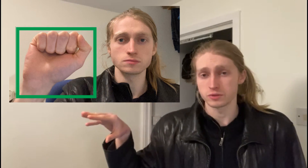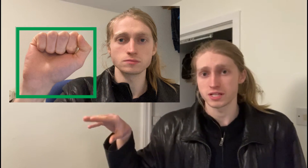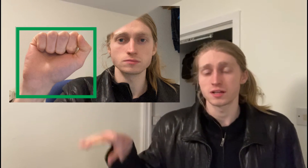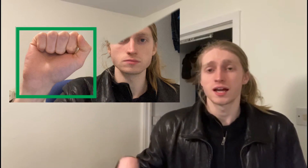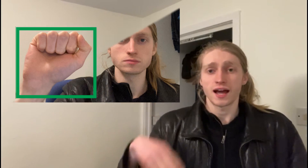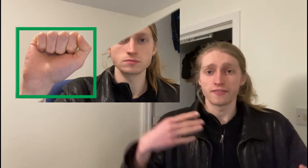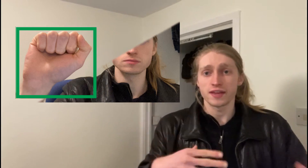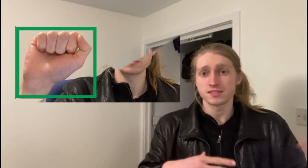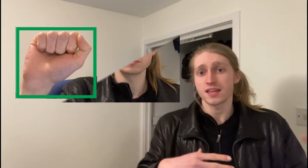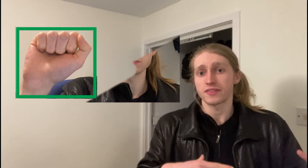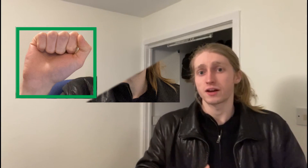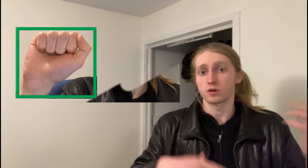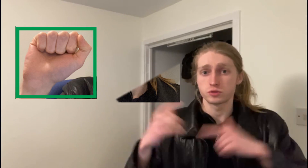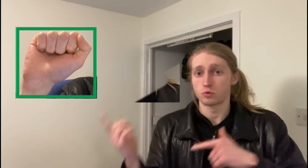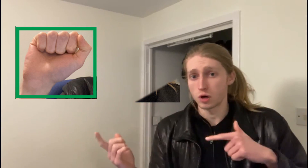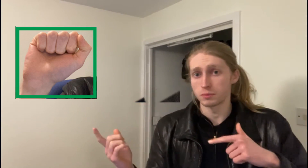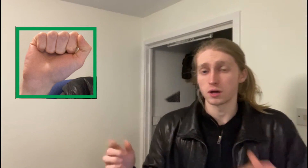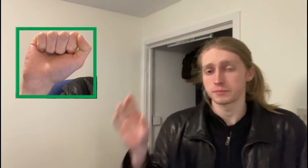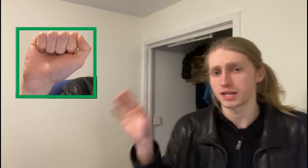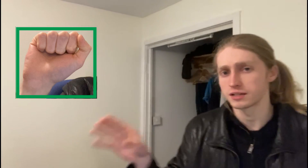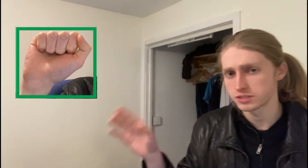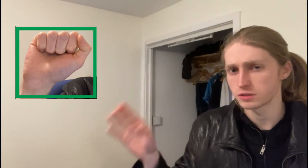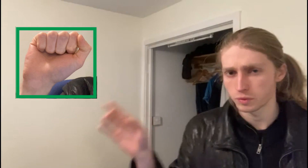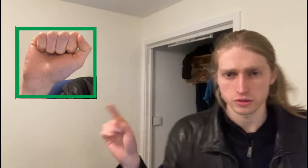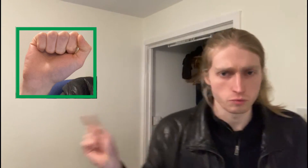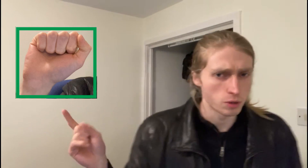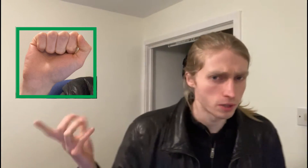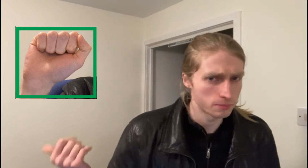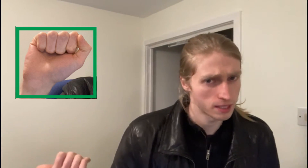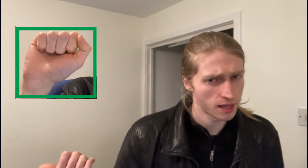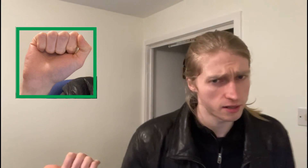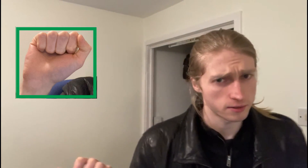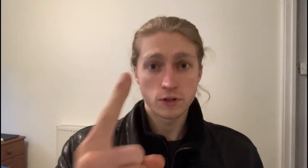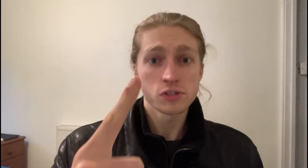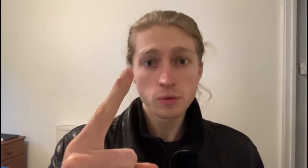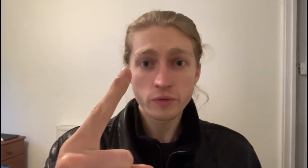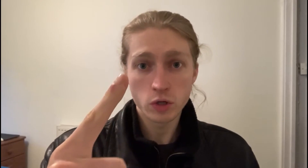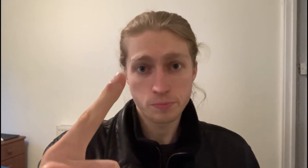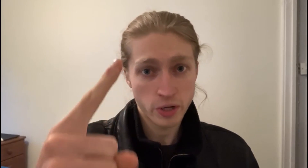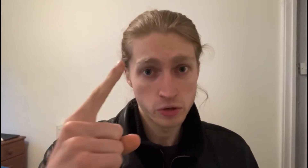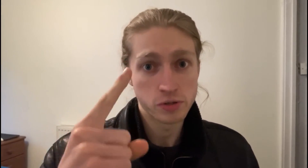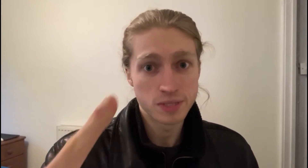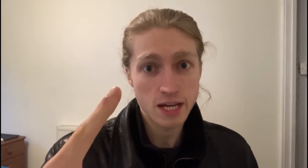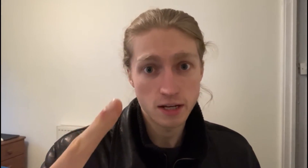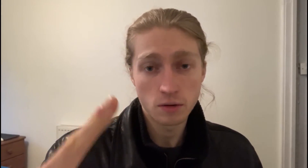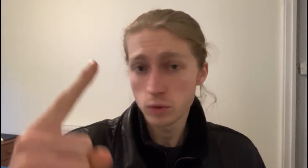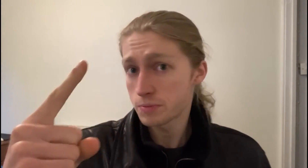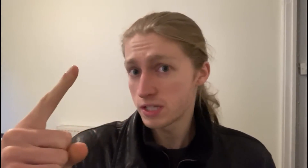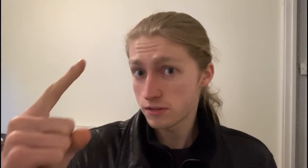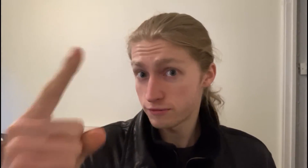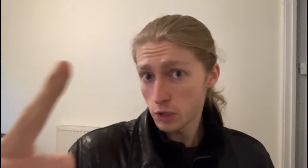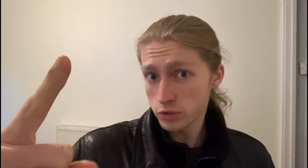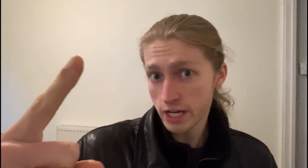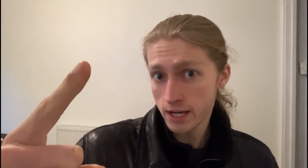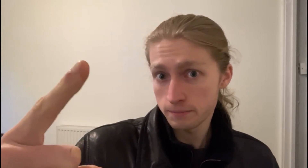it, and then send that off to a robot, but I'll deal with the robot a bit later. Firstly, we've got to procure some data, which means photo time.